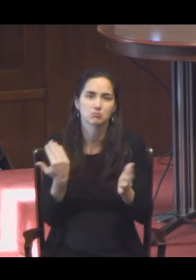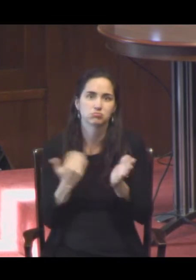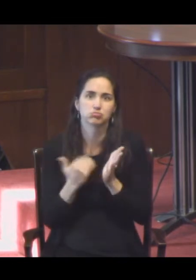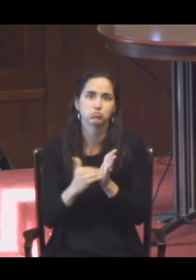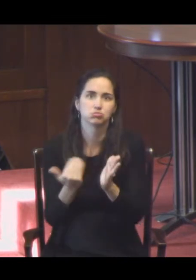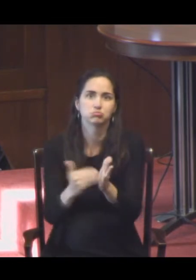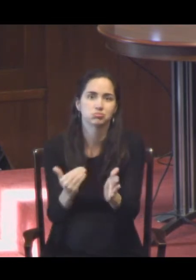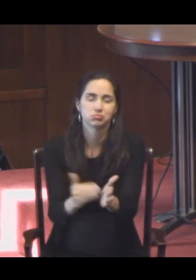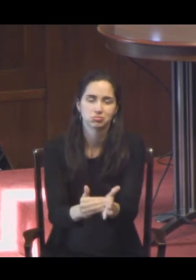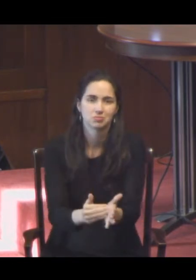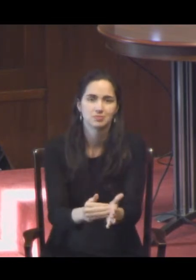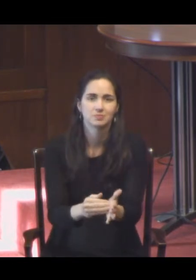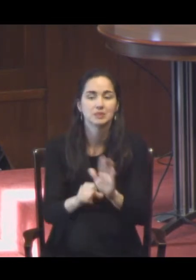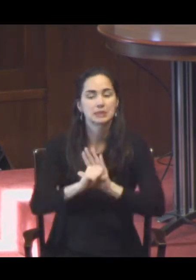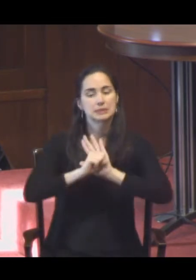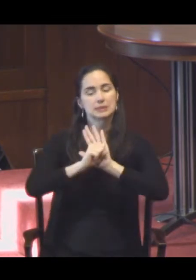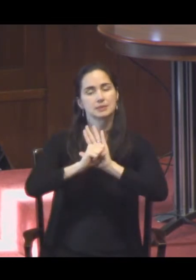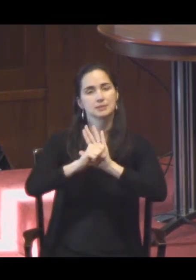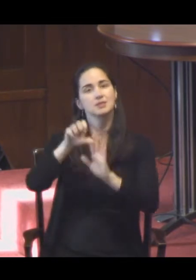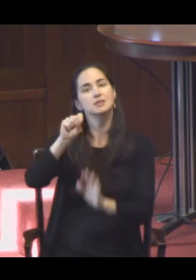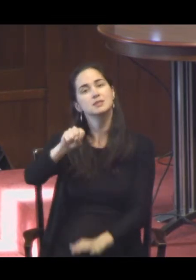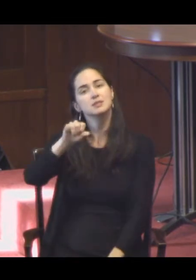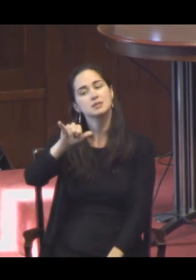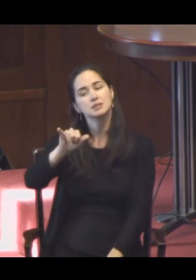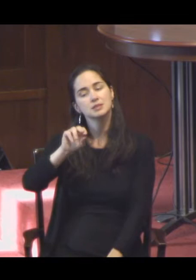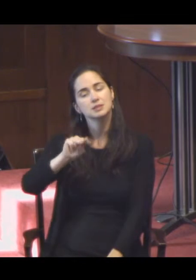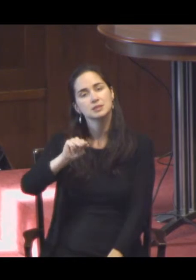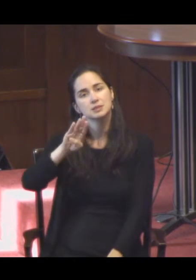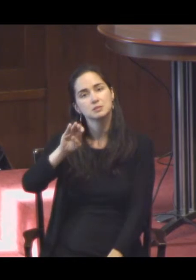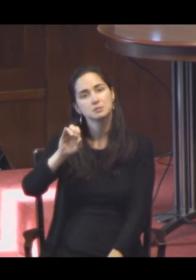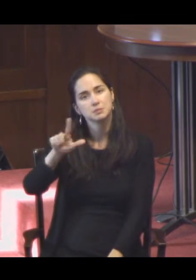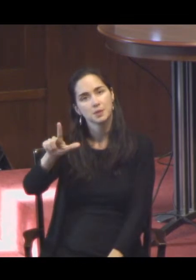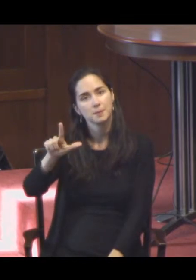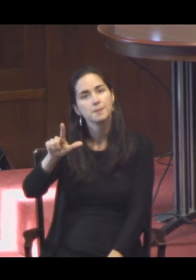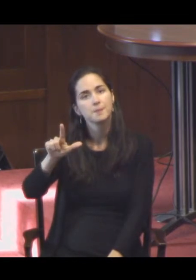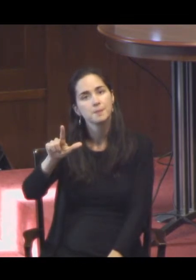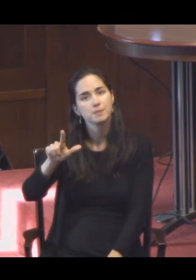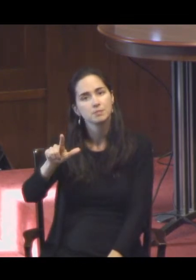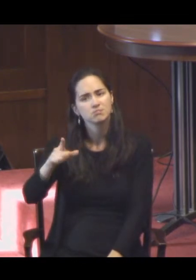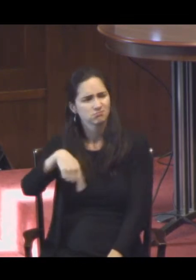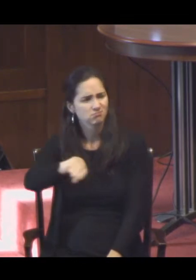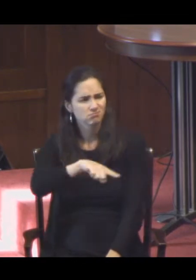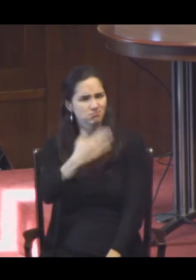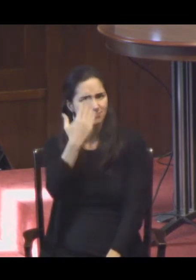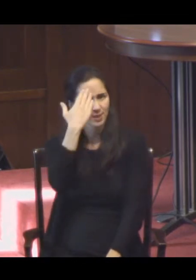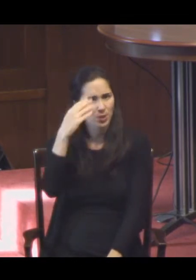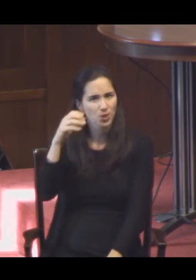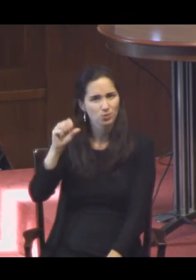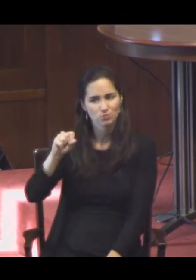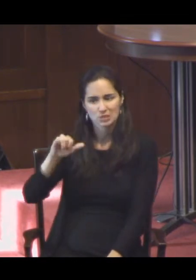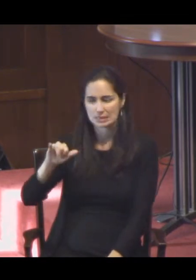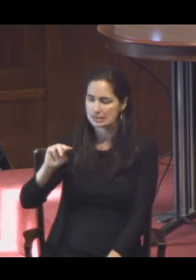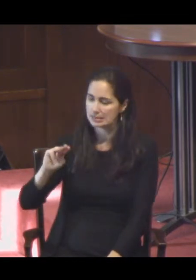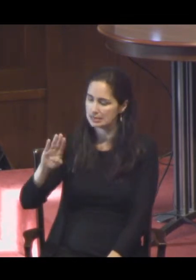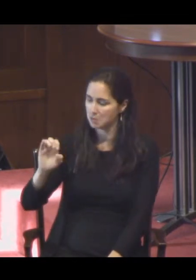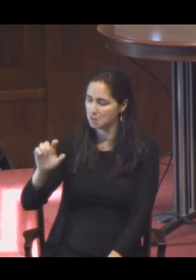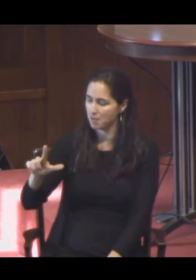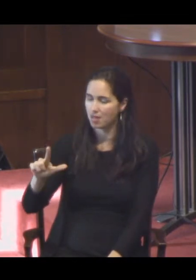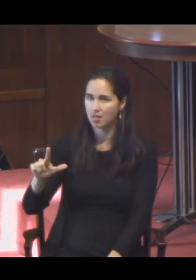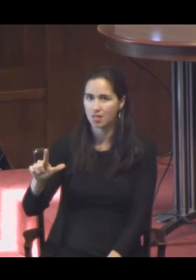symbol, or symbolon, but the word symbol. You know what a symbol is. It's a kind of container of many layers of